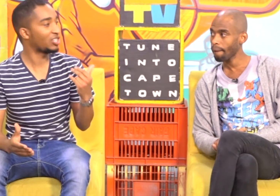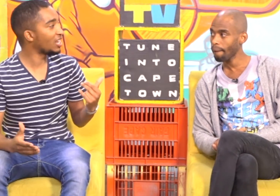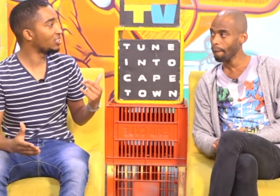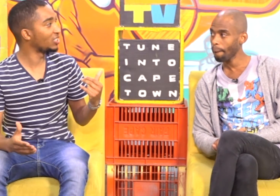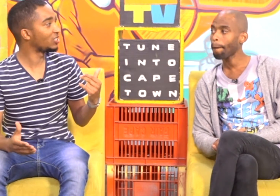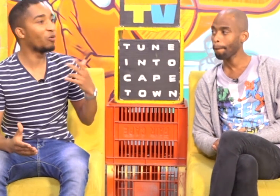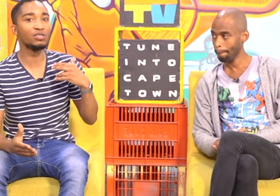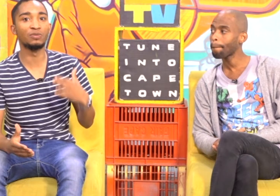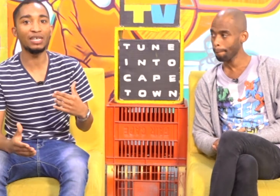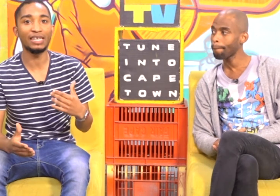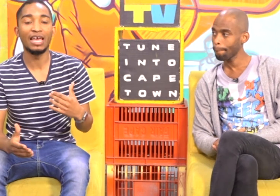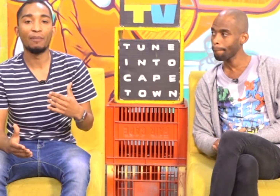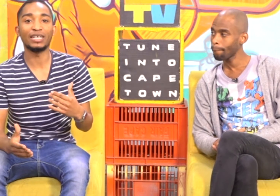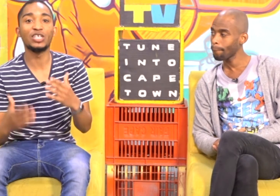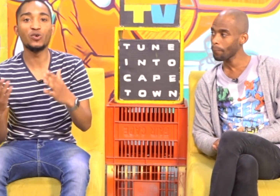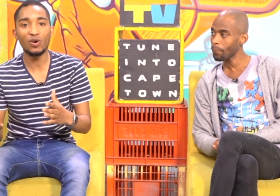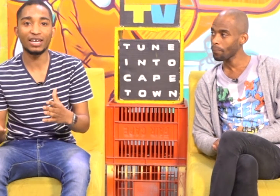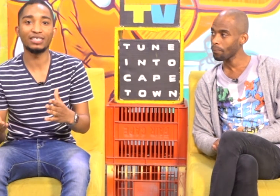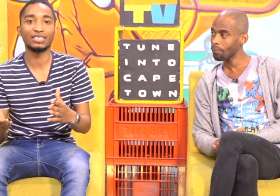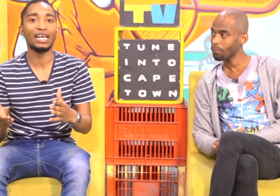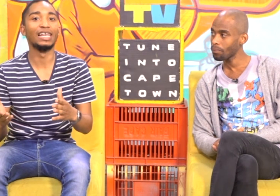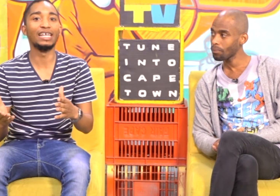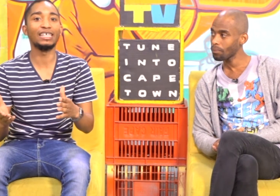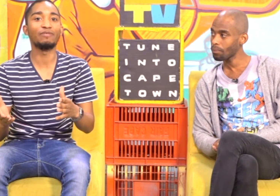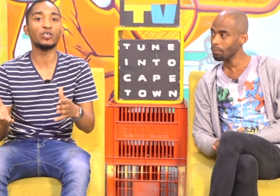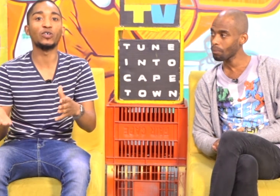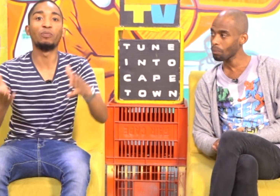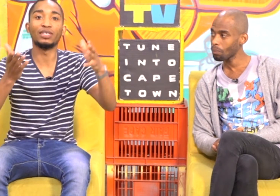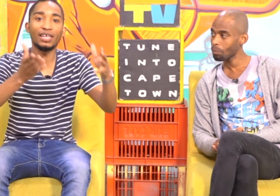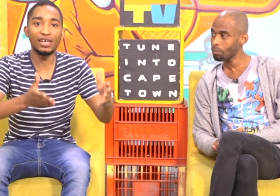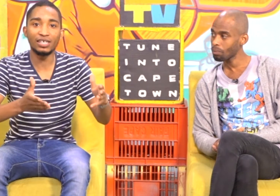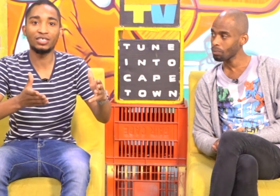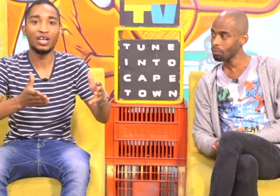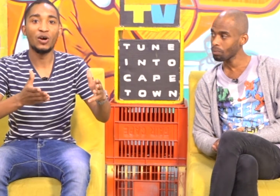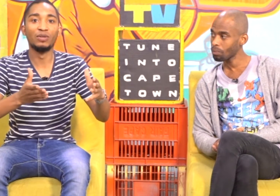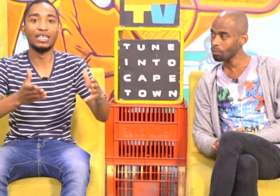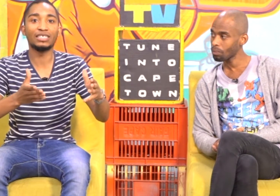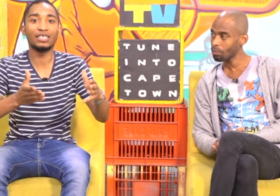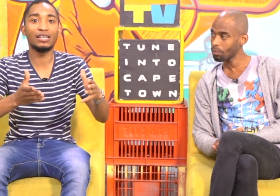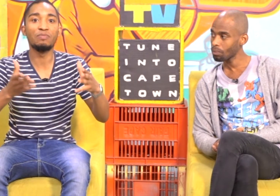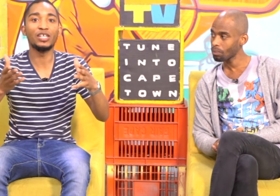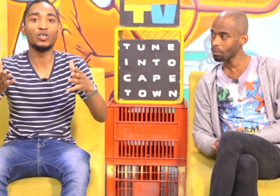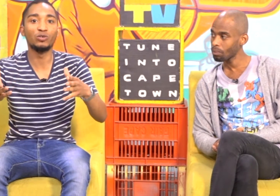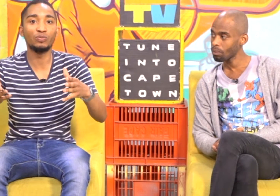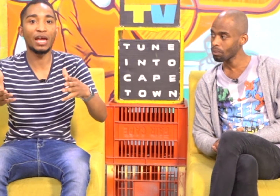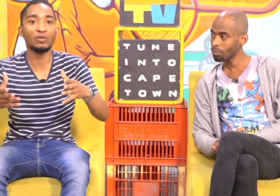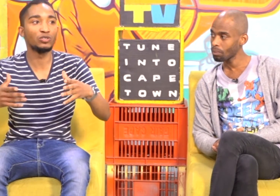challenging towards me But in your case Learning, for example, English Would necessarily mean you To be able to